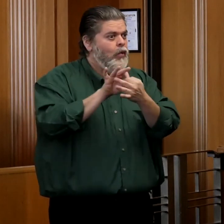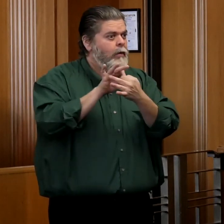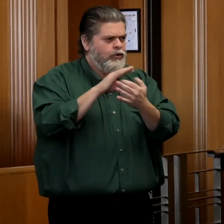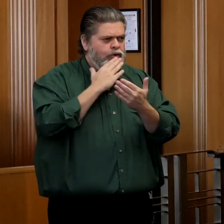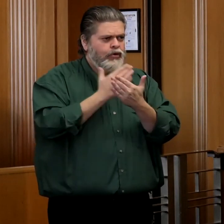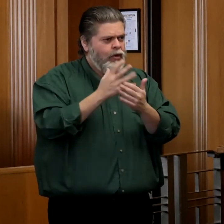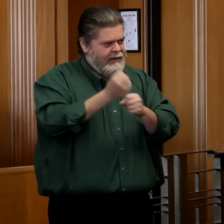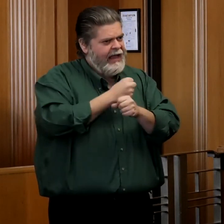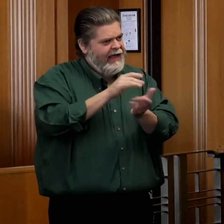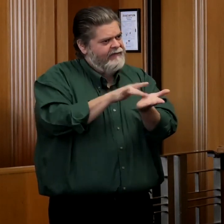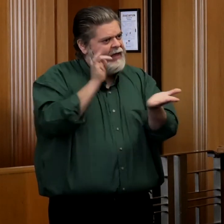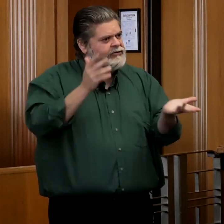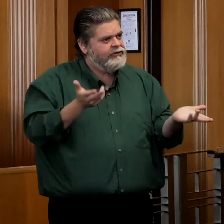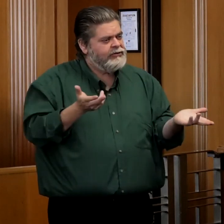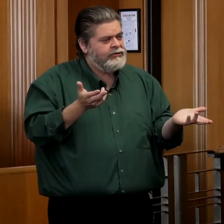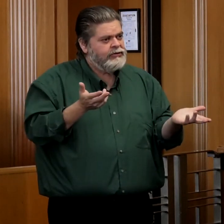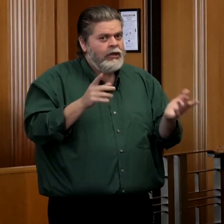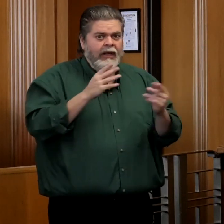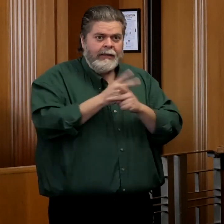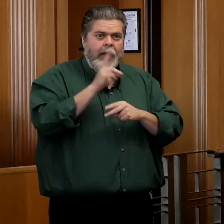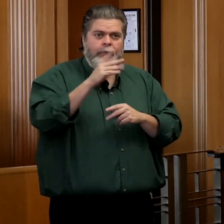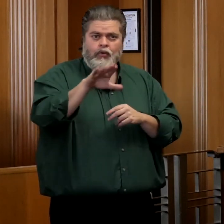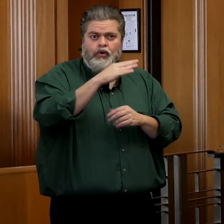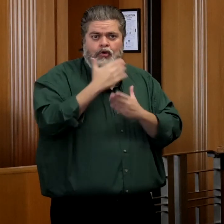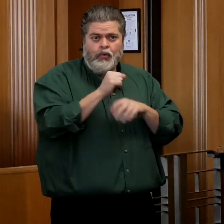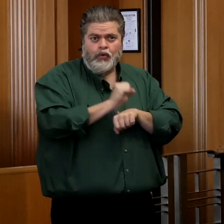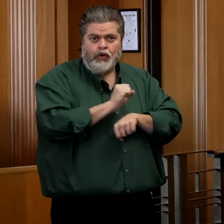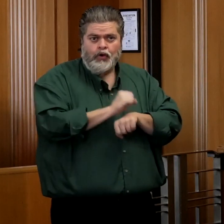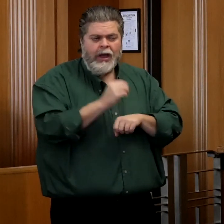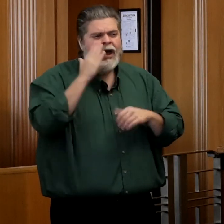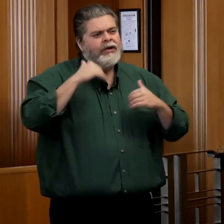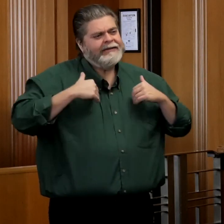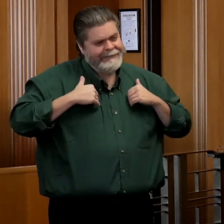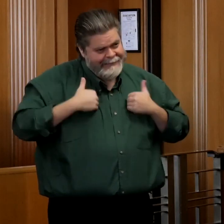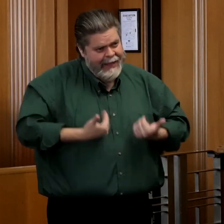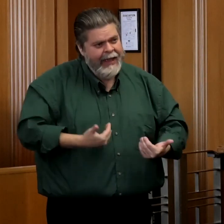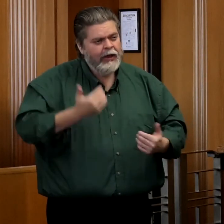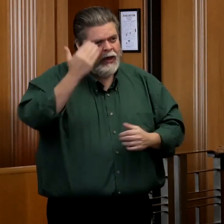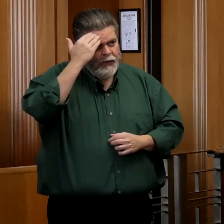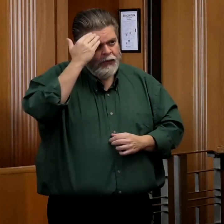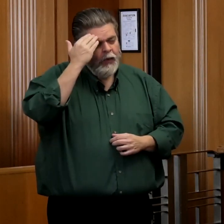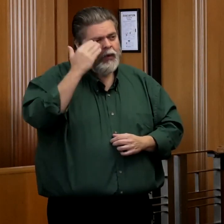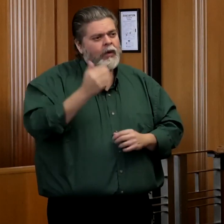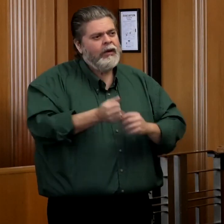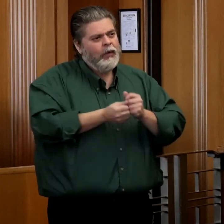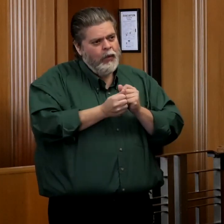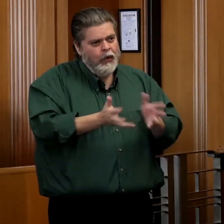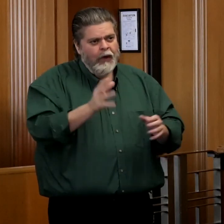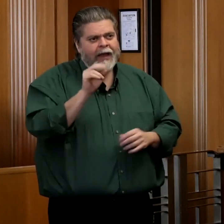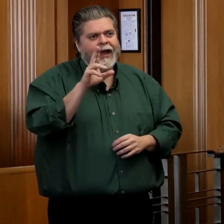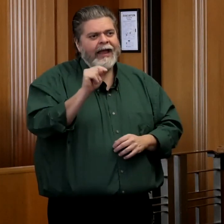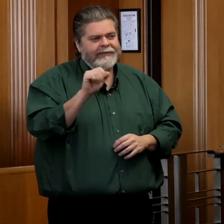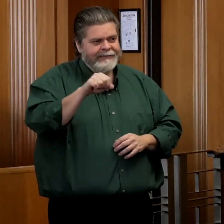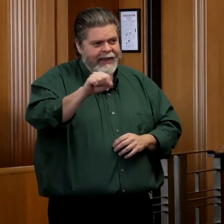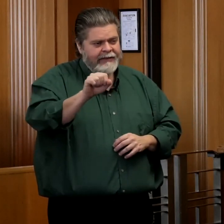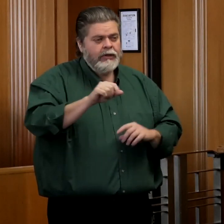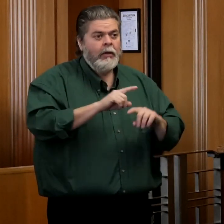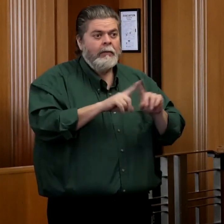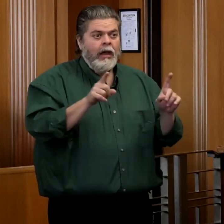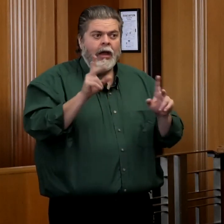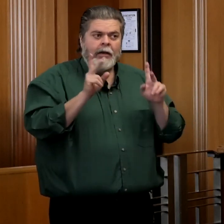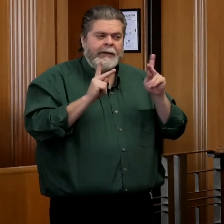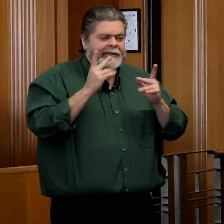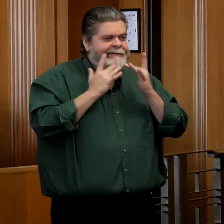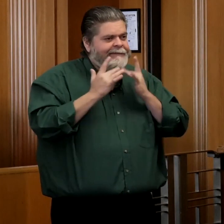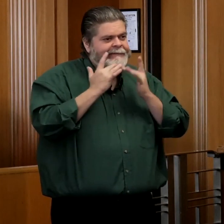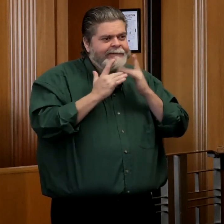to take advantage of that. Keep up the good work. It does get fatiguing. We've talked about that before, but people are getting after